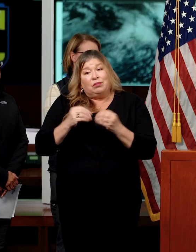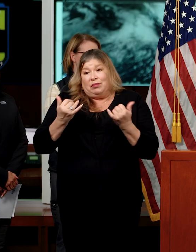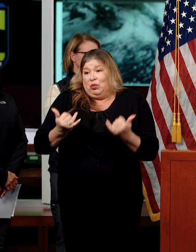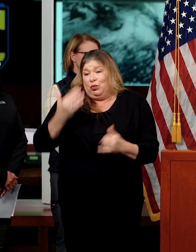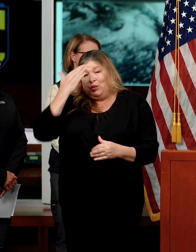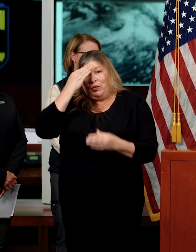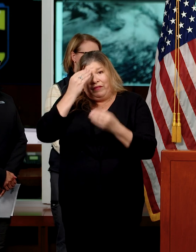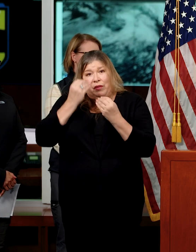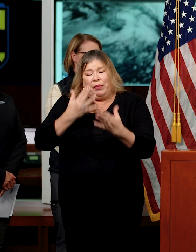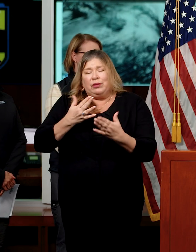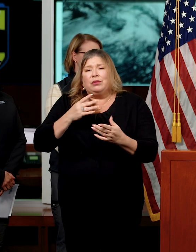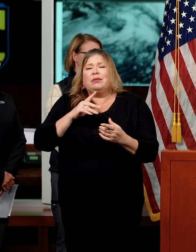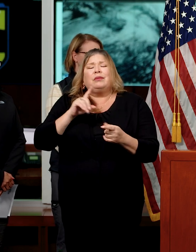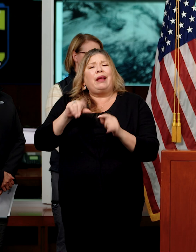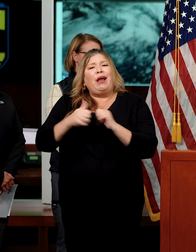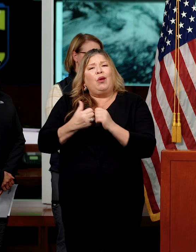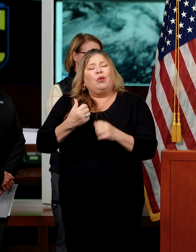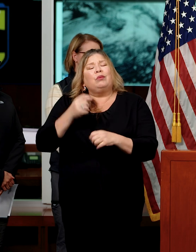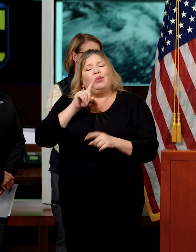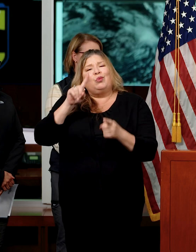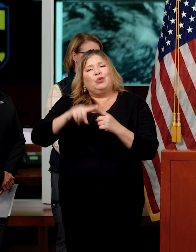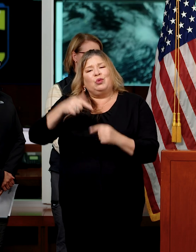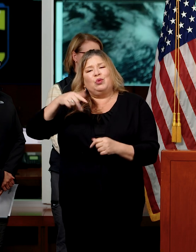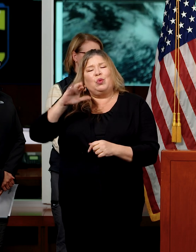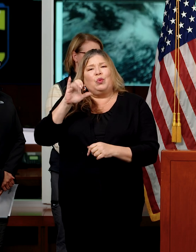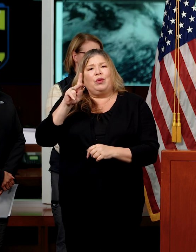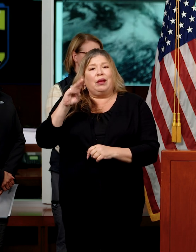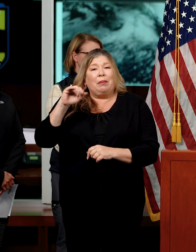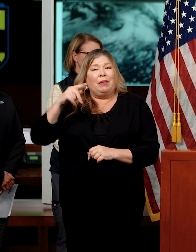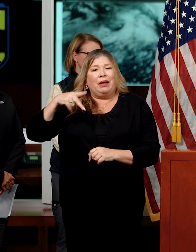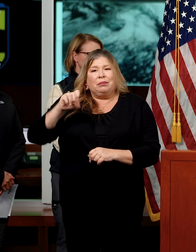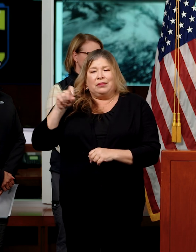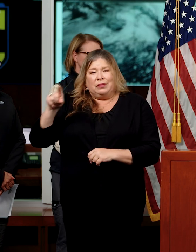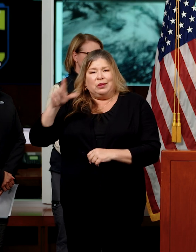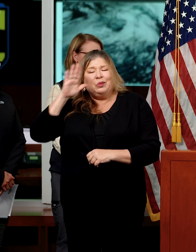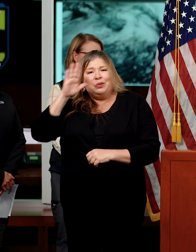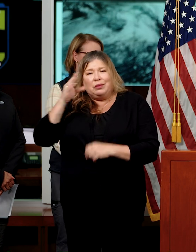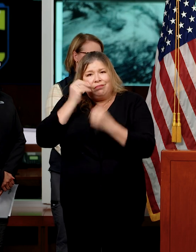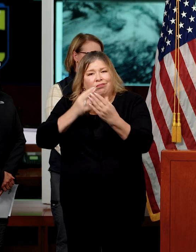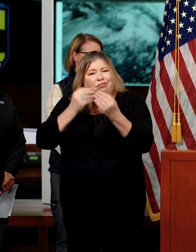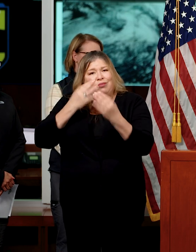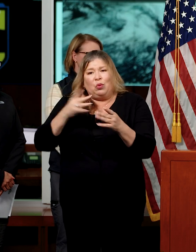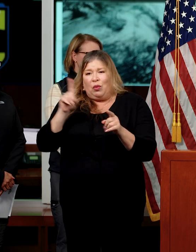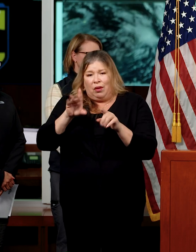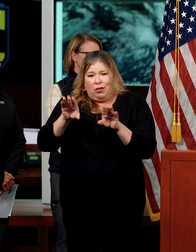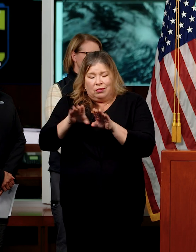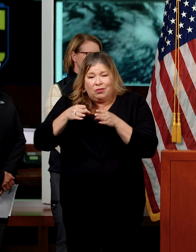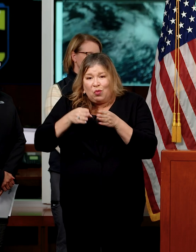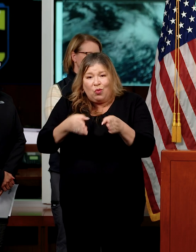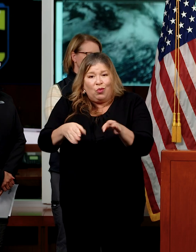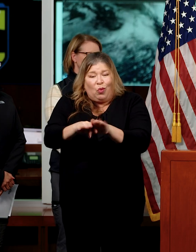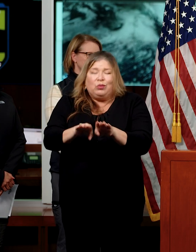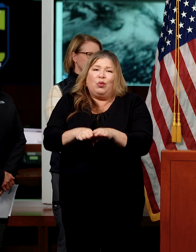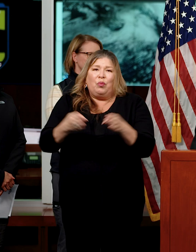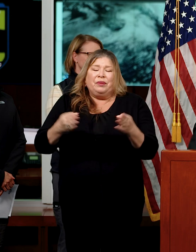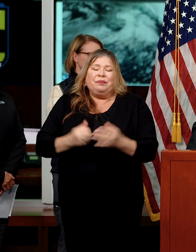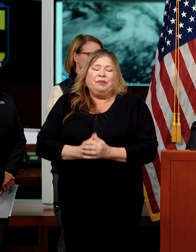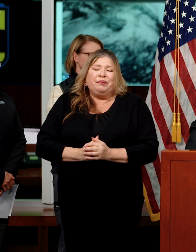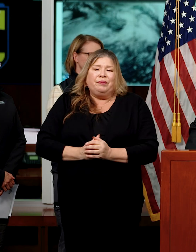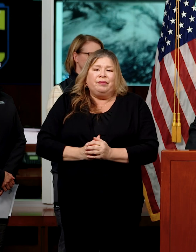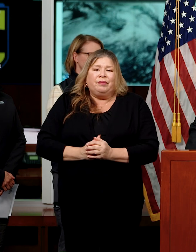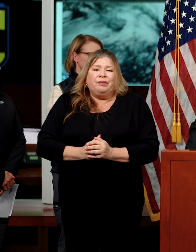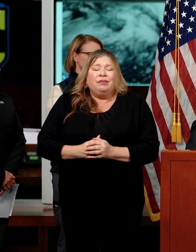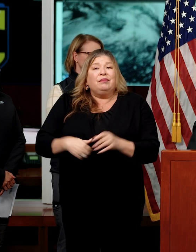access QuickMap. It will provide notifications on the latest road closures. And again,